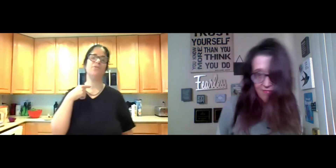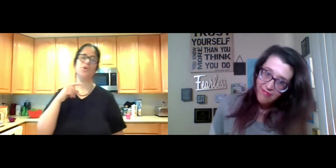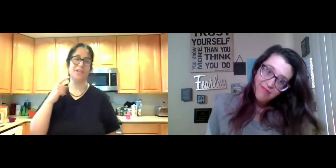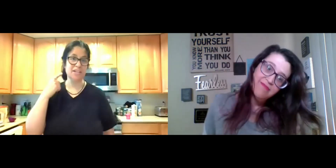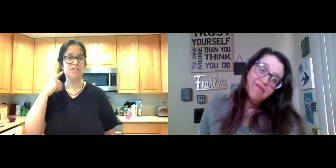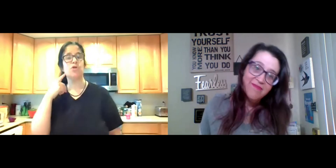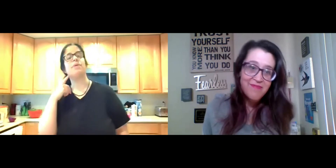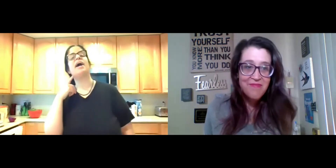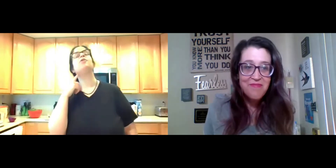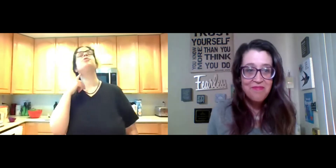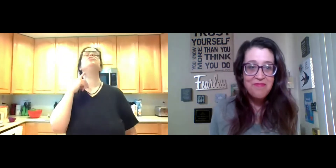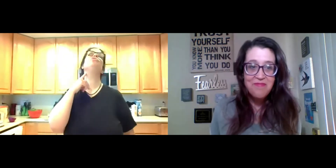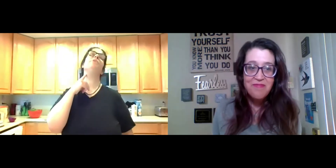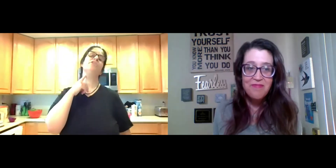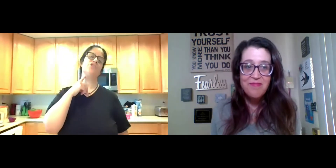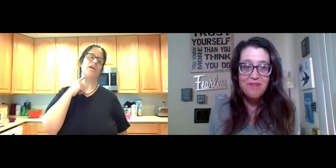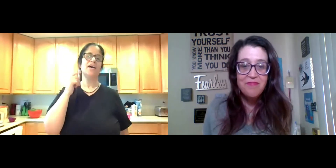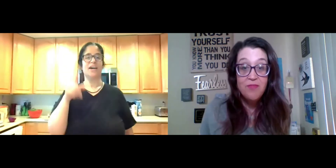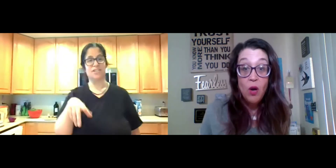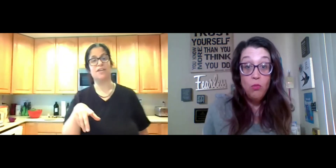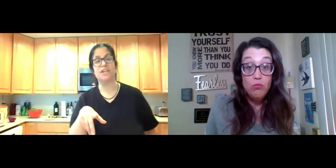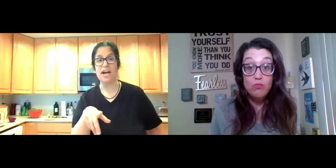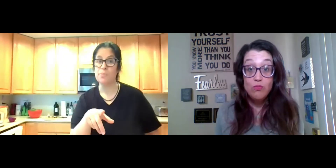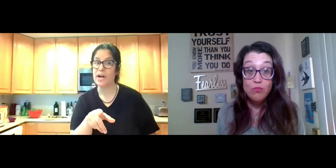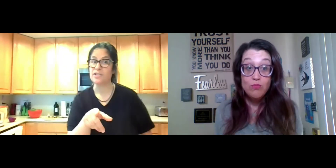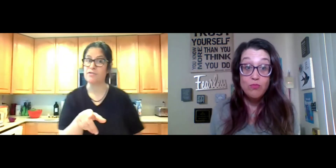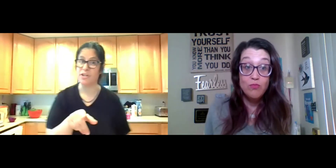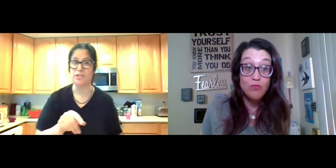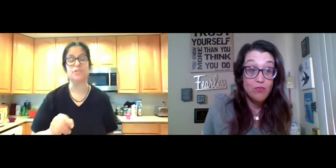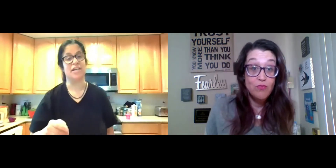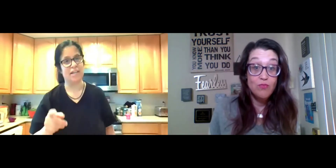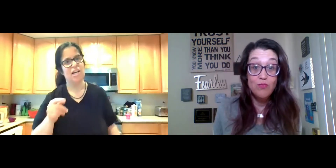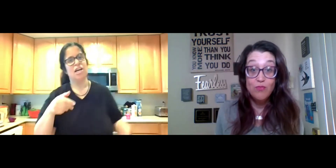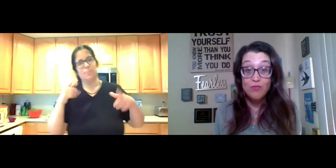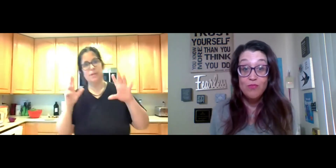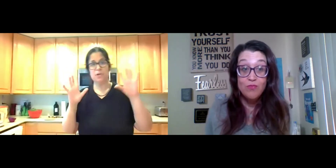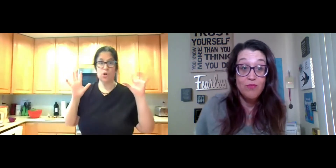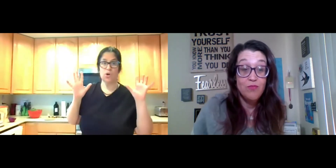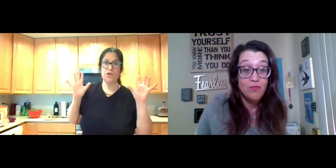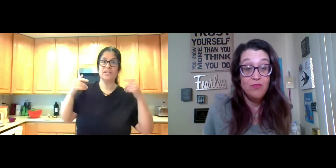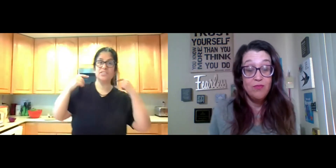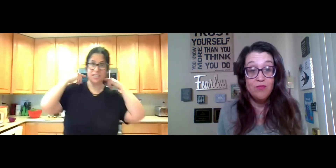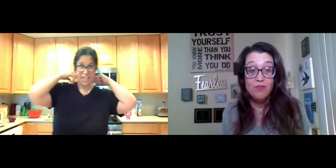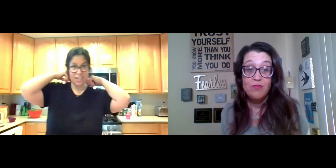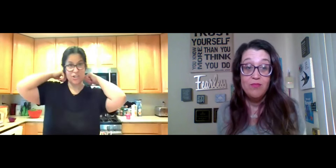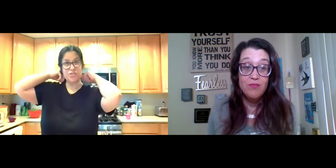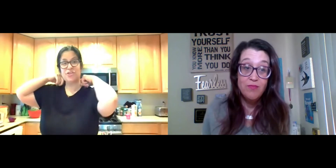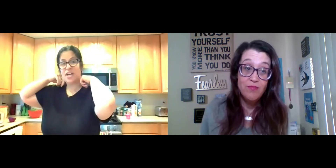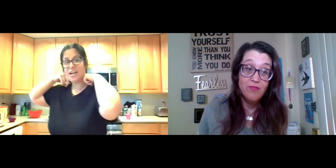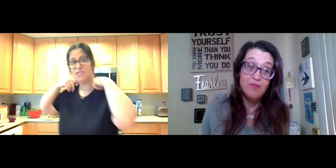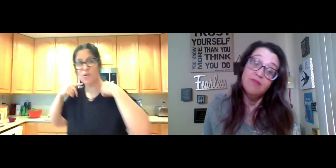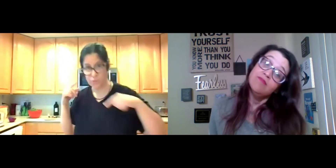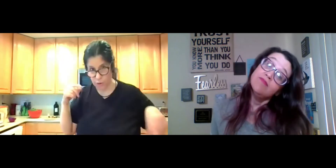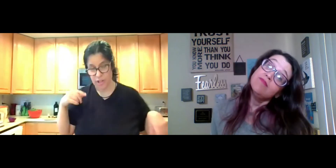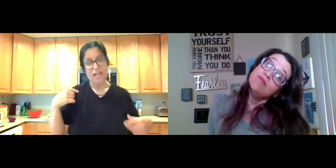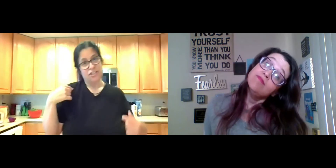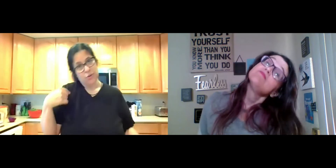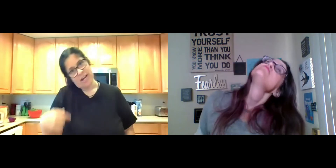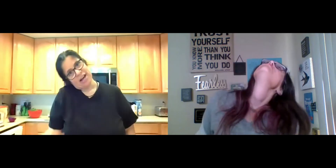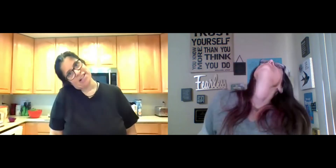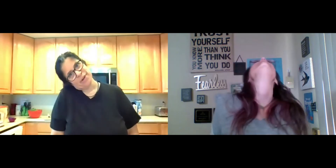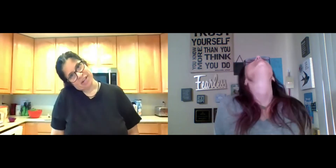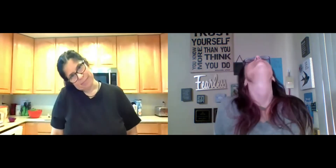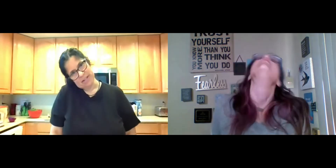with the head roll, not to go backward too much. Cause I have a chiropractic friend who's like, people roll their heads and they can hurt their neck. Don't roll.